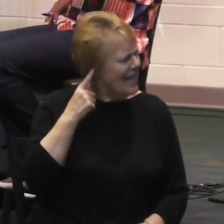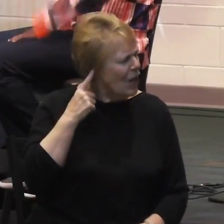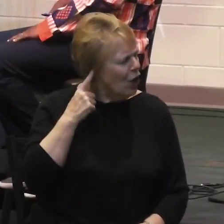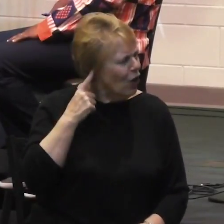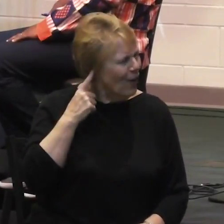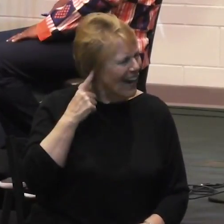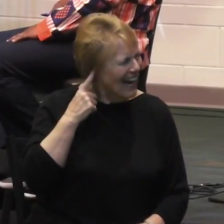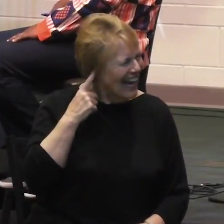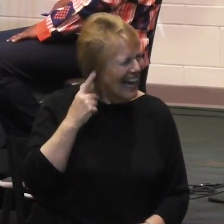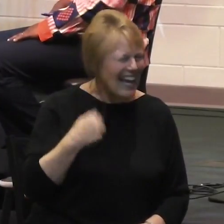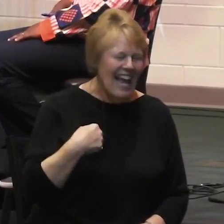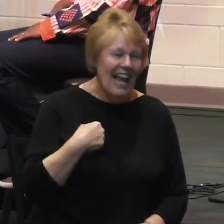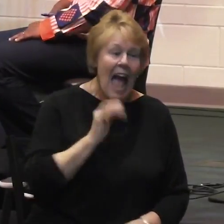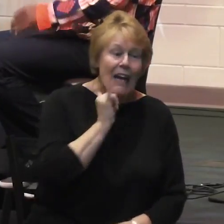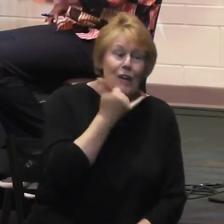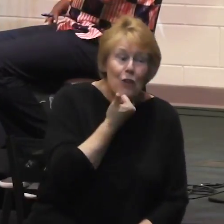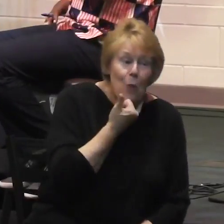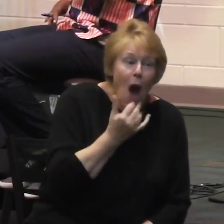Yeah.